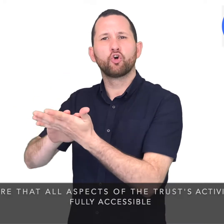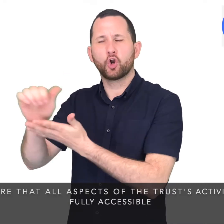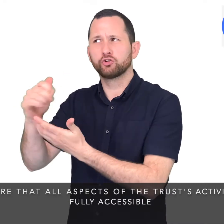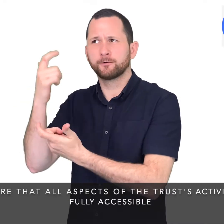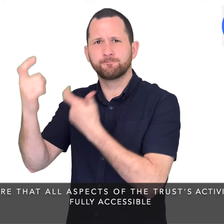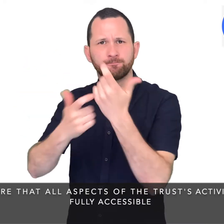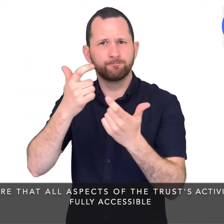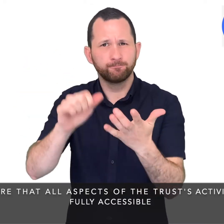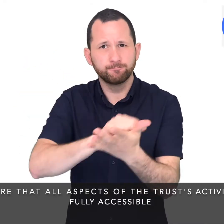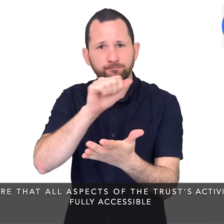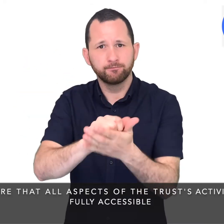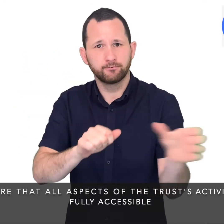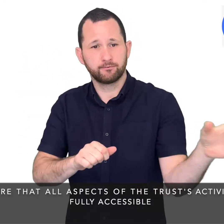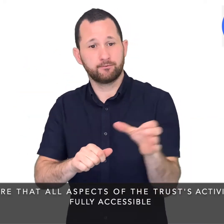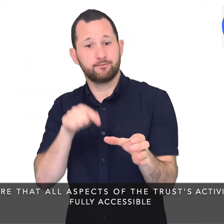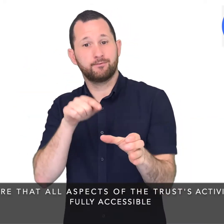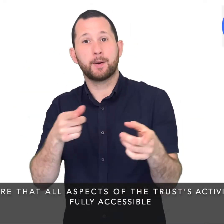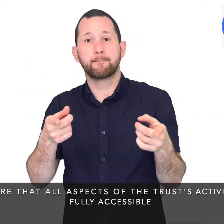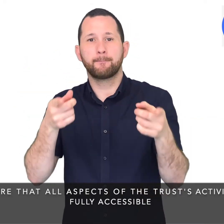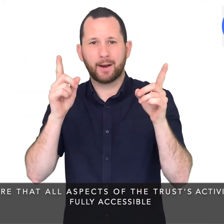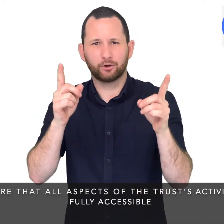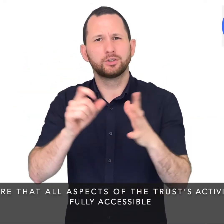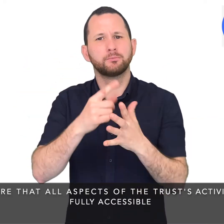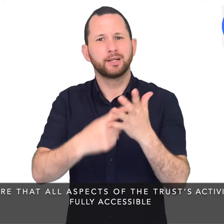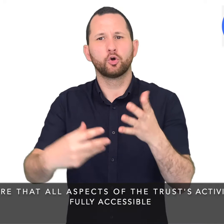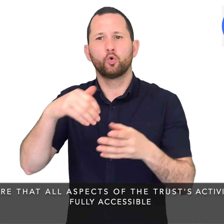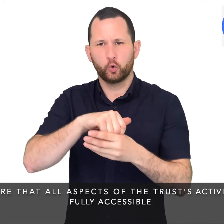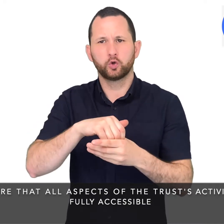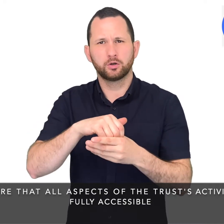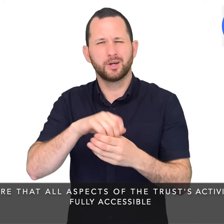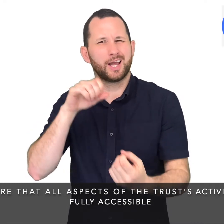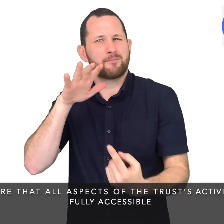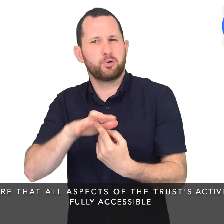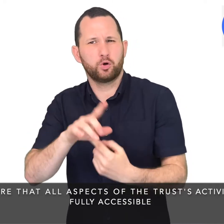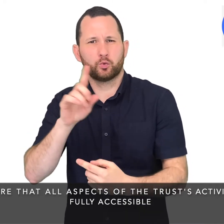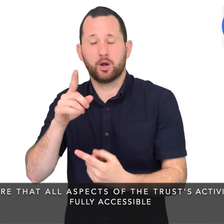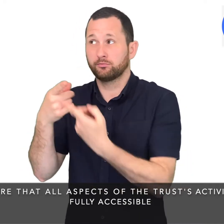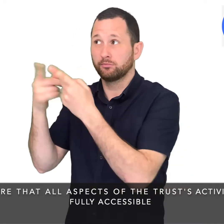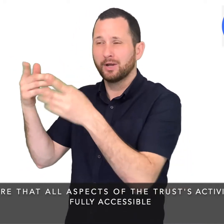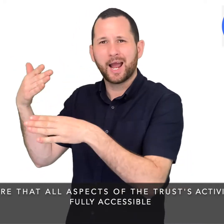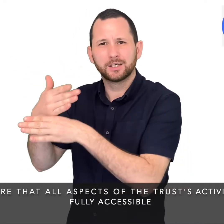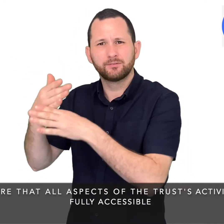to ensure that all aspects of the Trust's activities are fully accessible